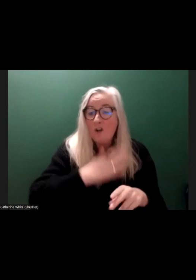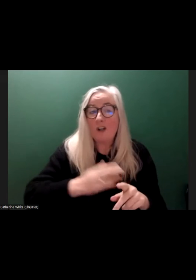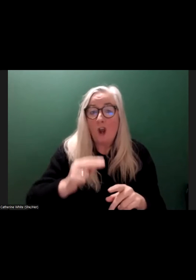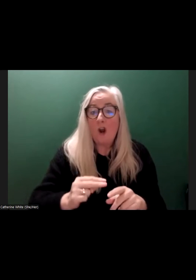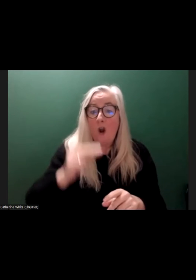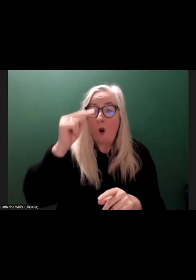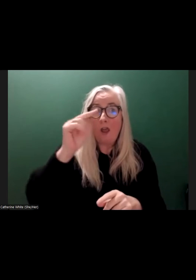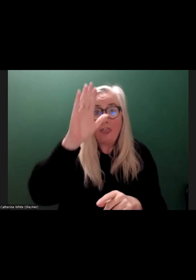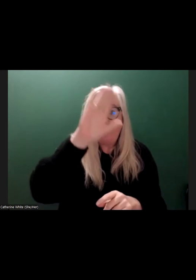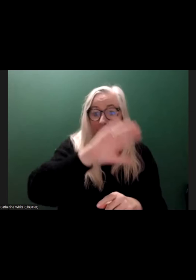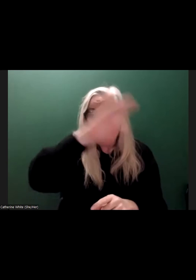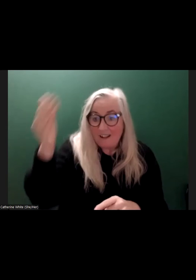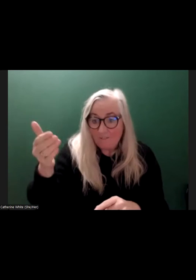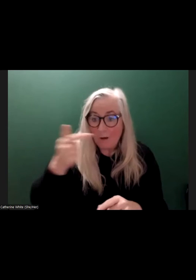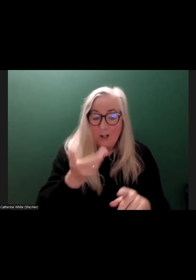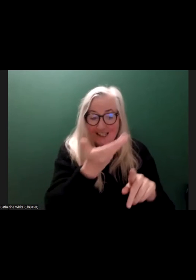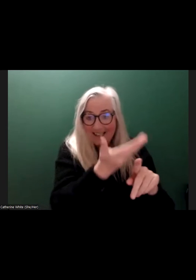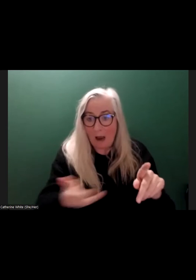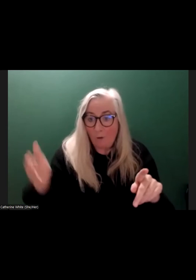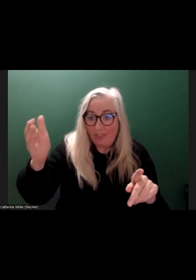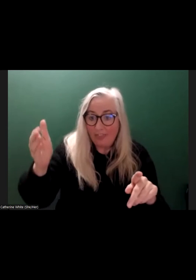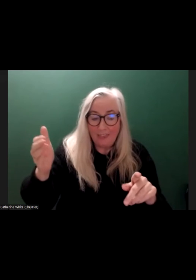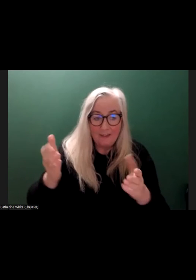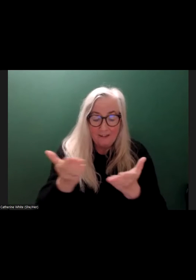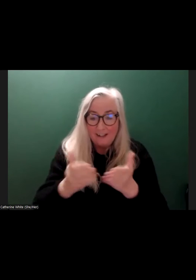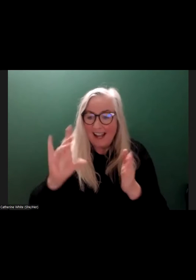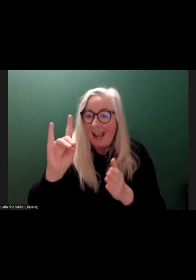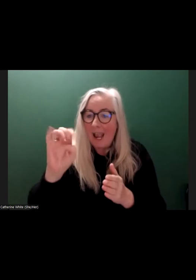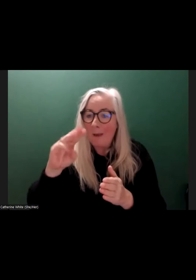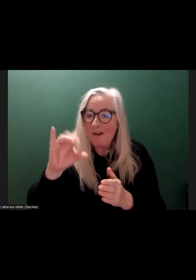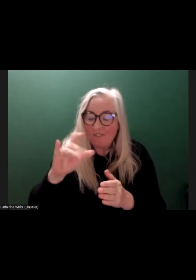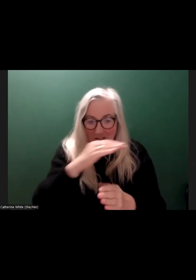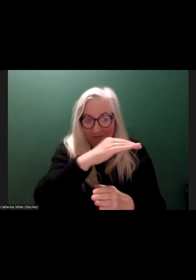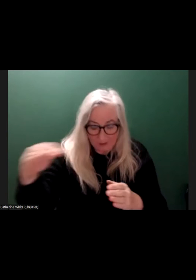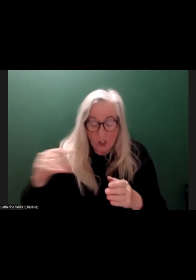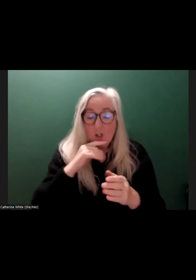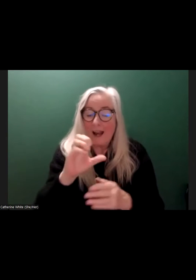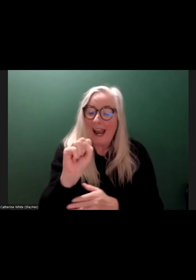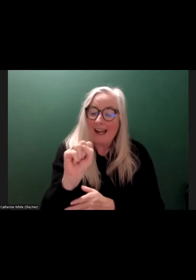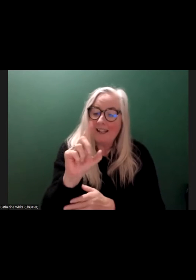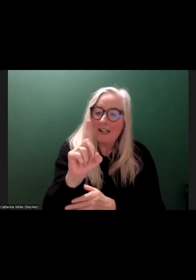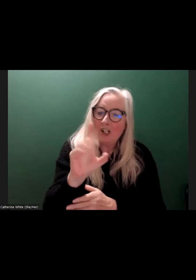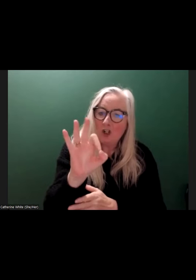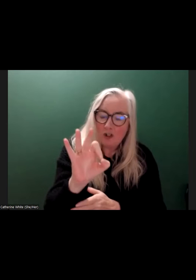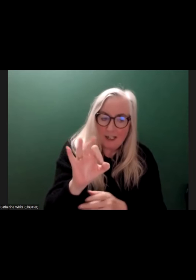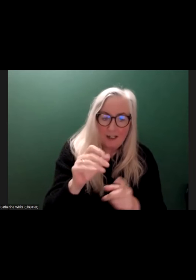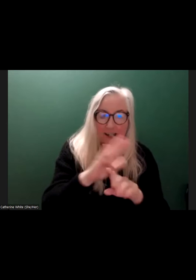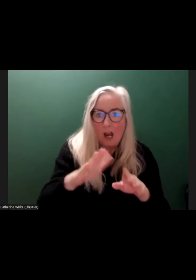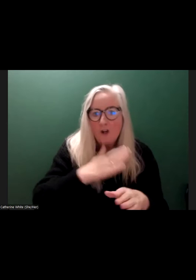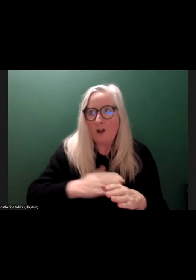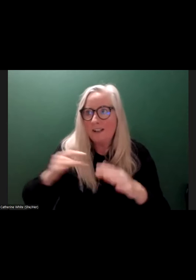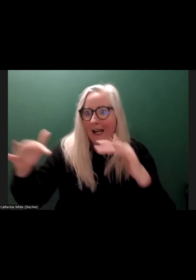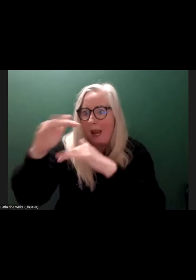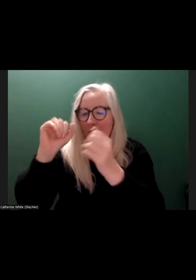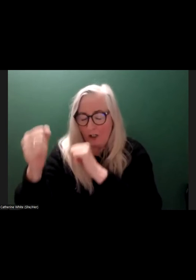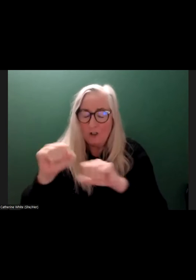also in the Southern Hemisphere. But for often, a lot of the time too, whereas the Sustainable Development Goals do other things barred just climate change. They talk about